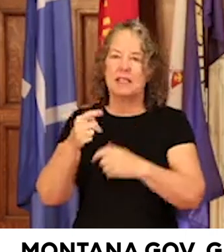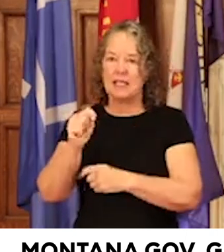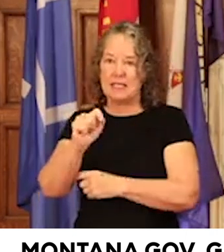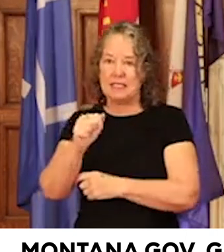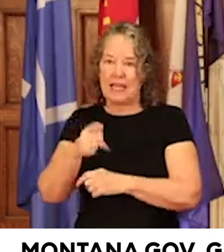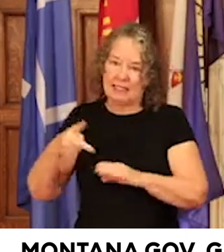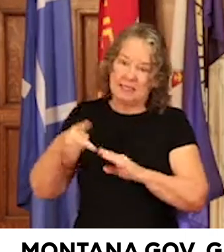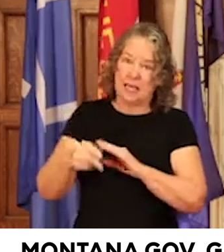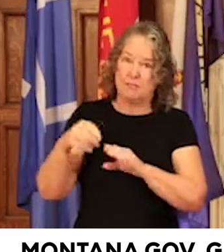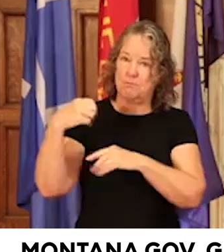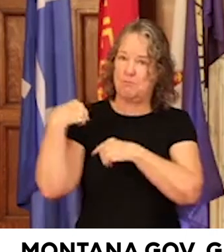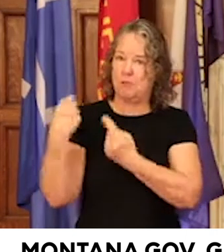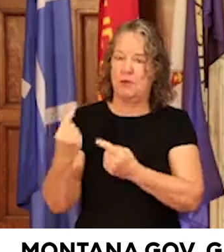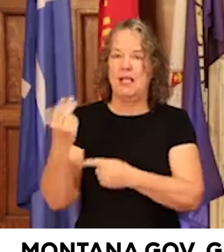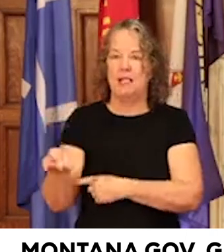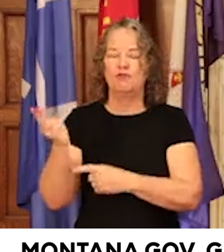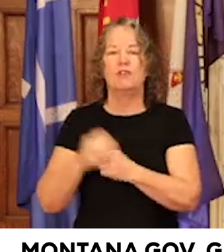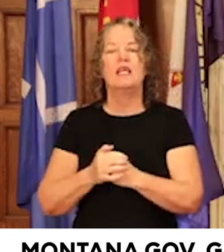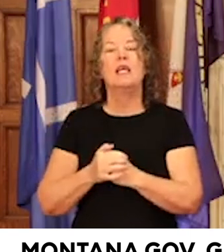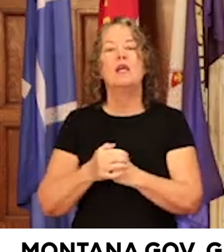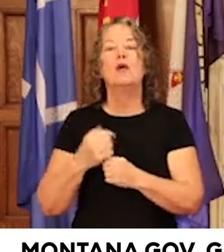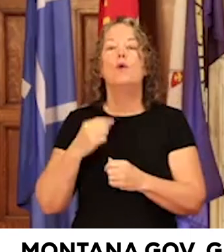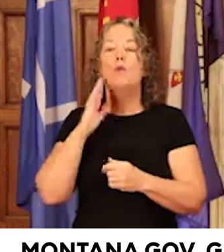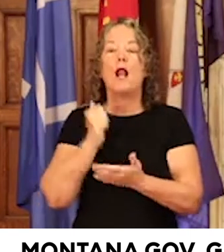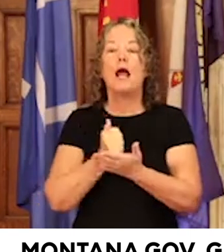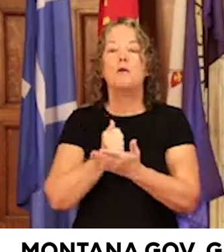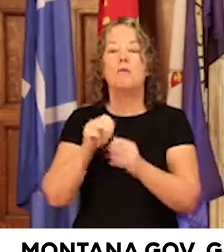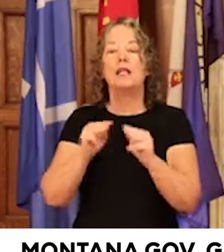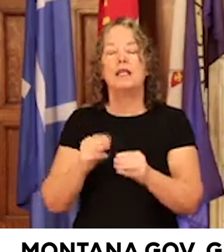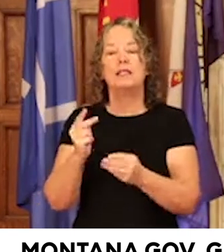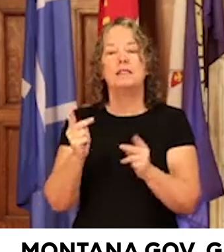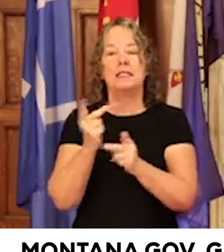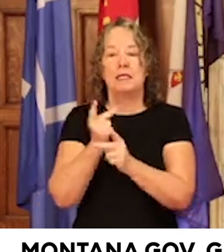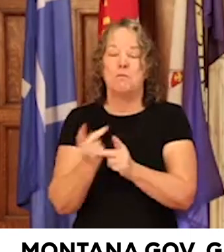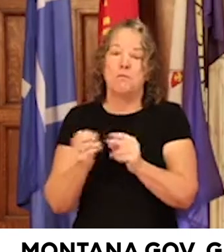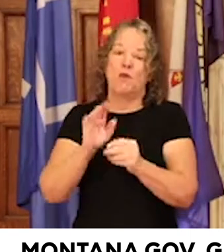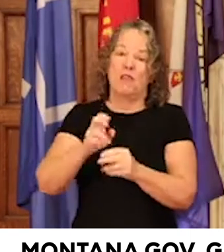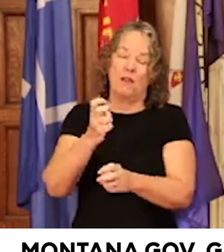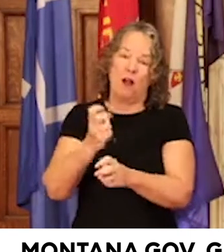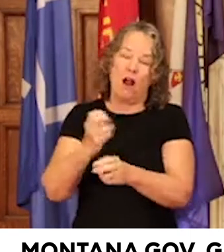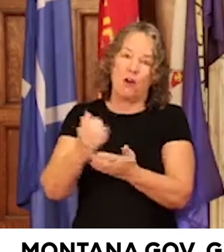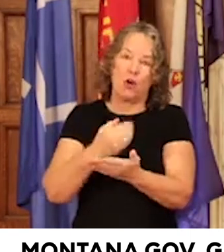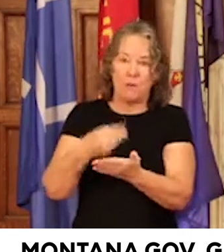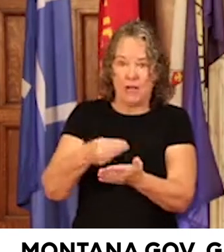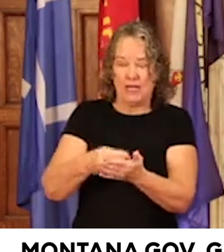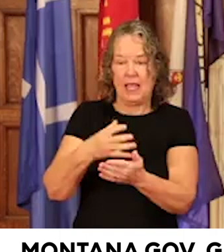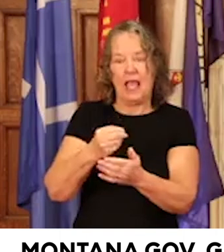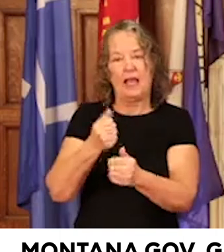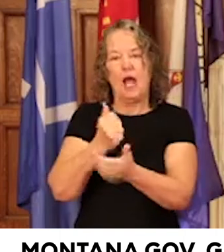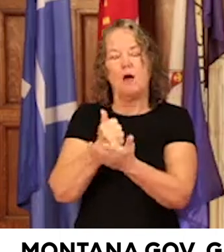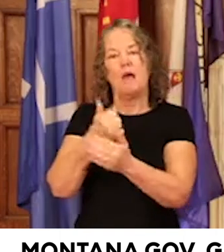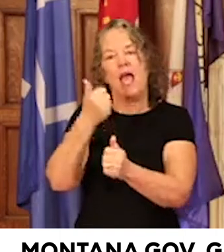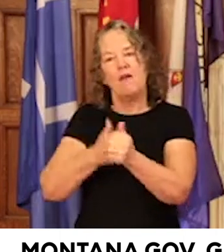It will help hard-working Montanans keep more of what they earn providing a tax cut to Montana taxpayers at every income level.